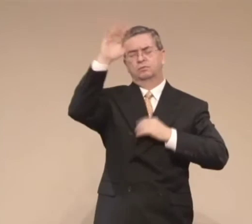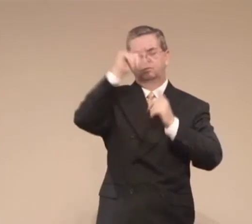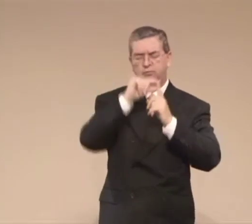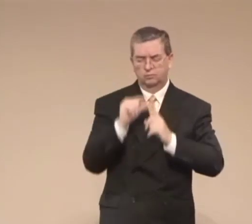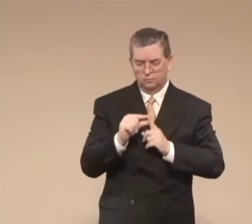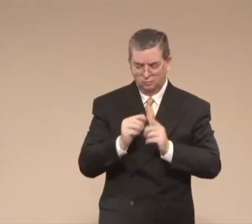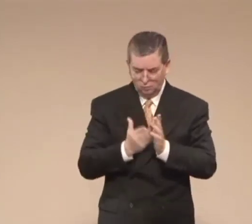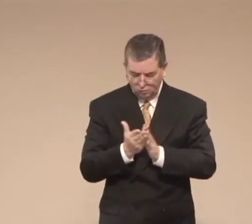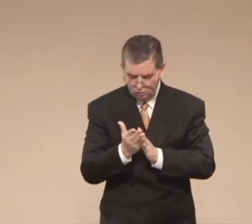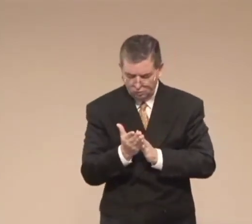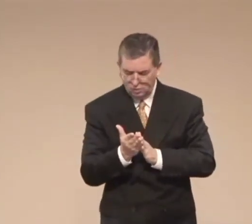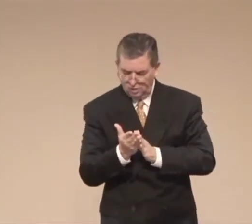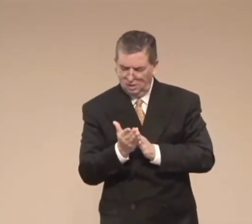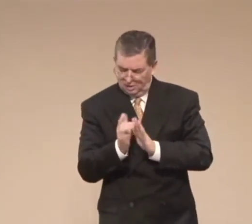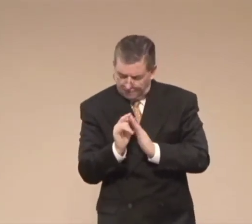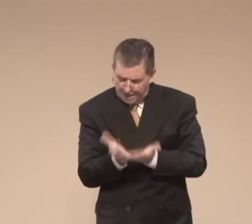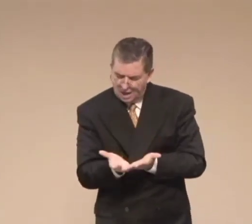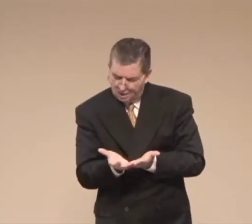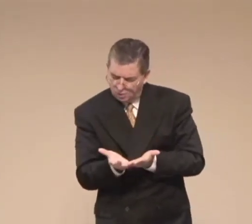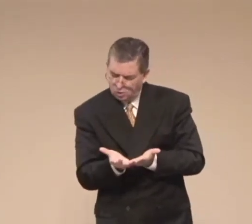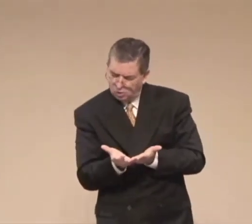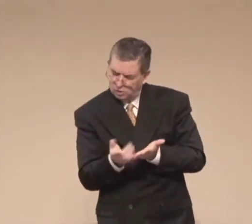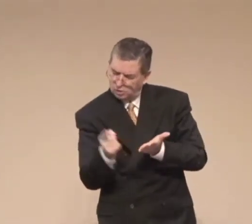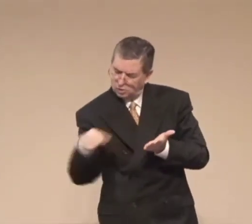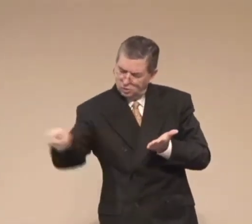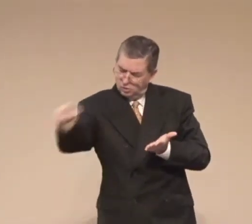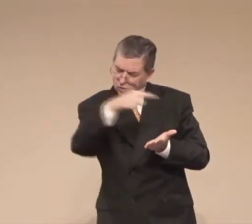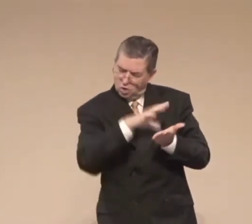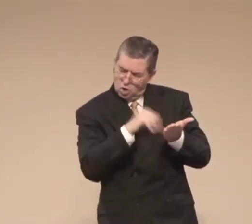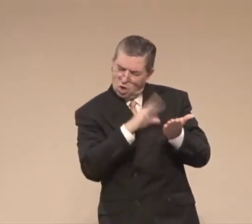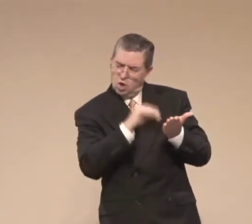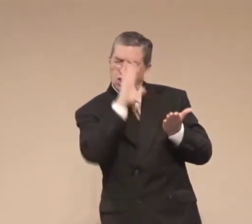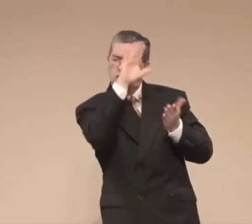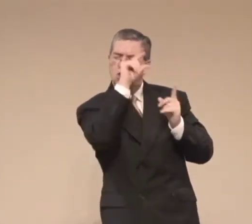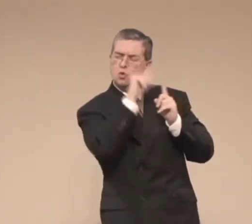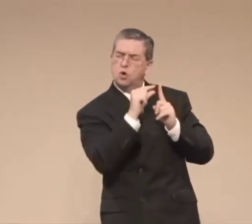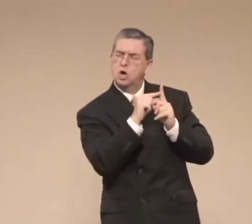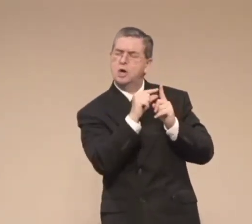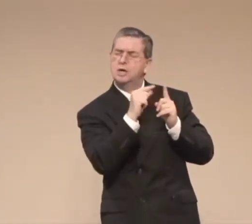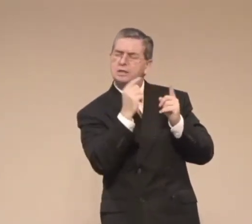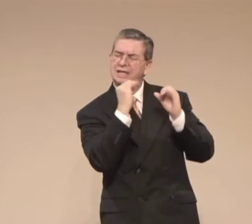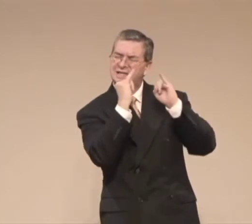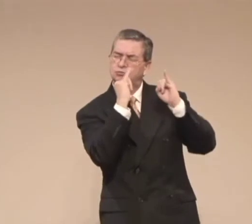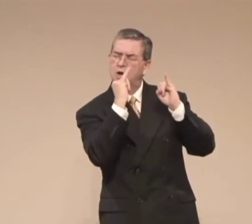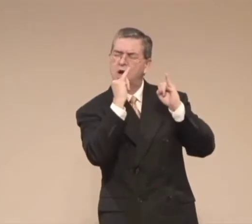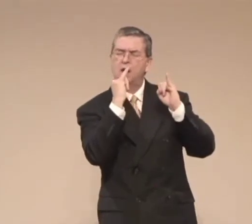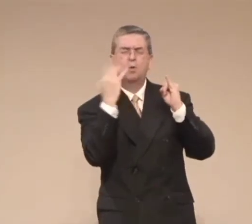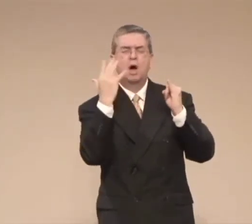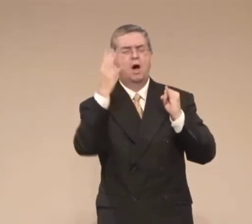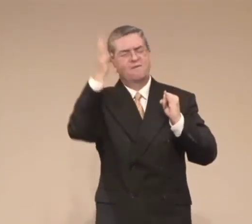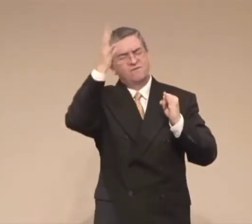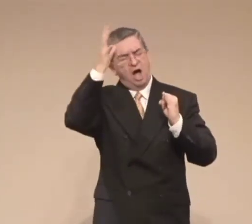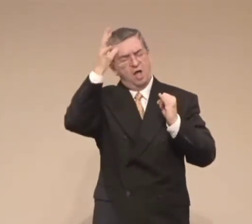rise thank you god for the wisdom in this lesson today on this father today